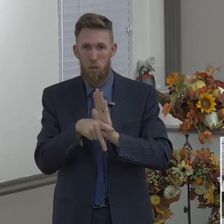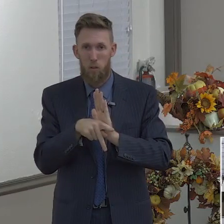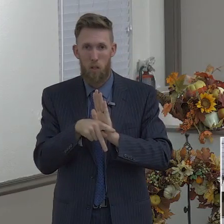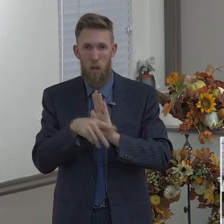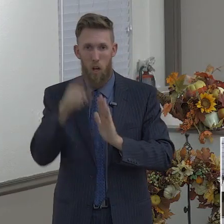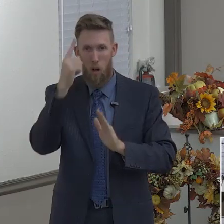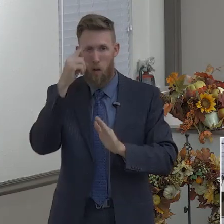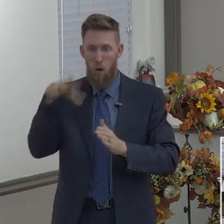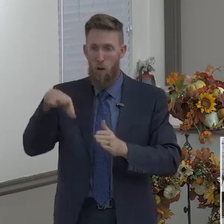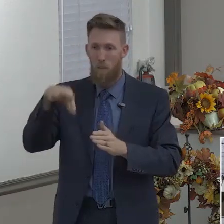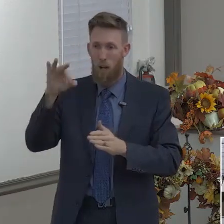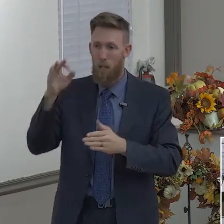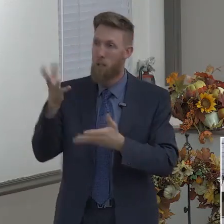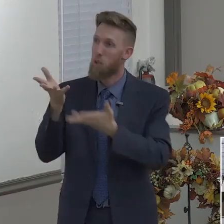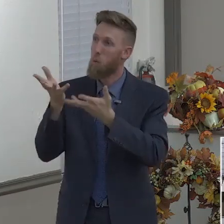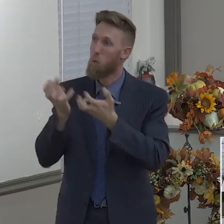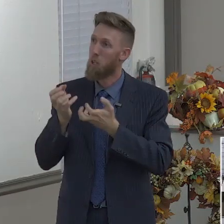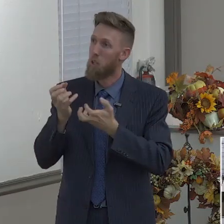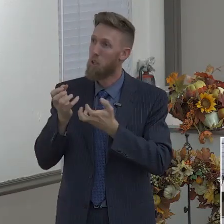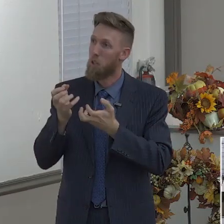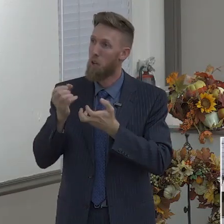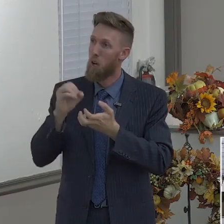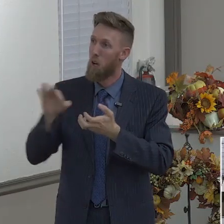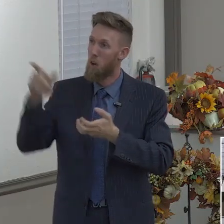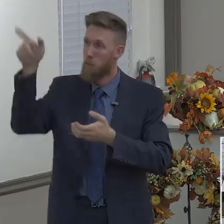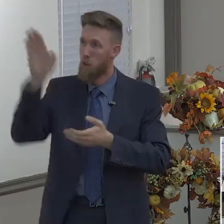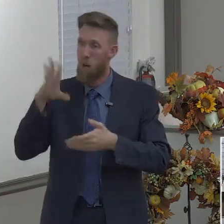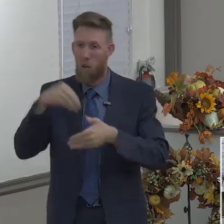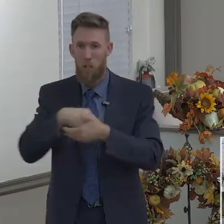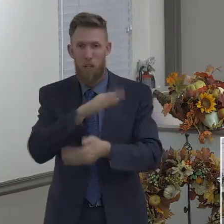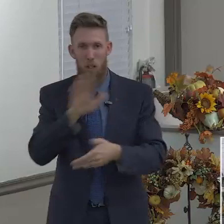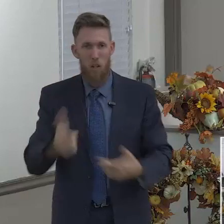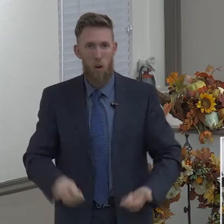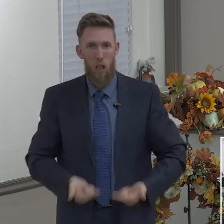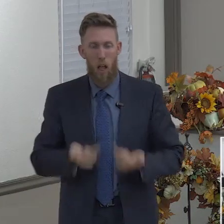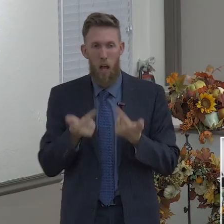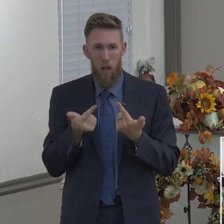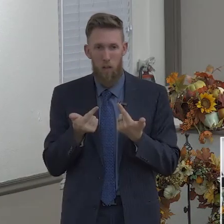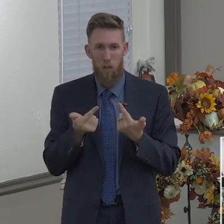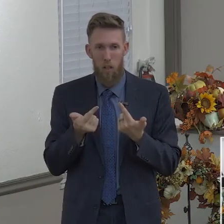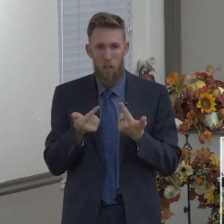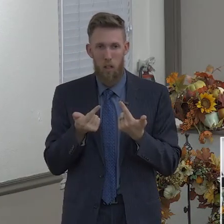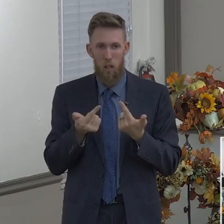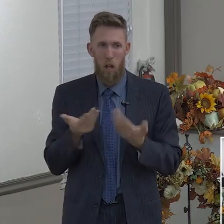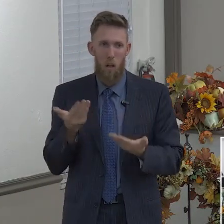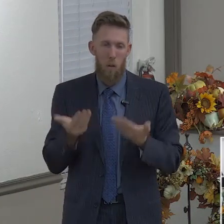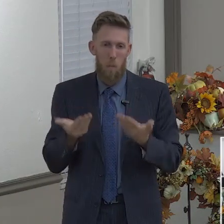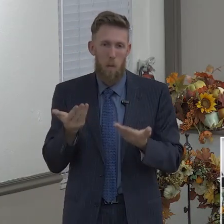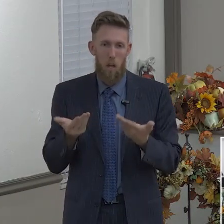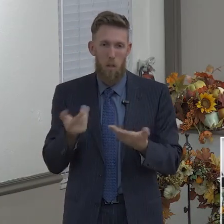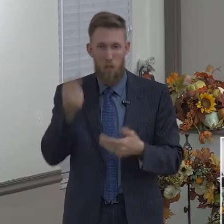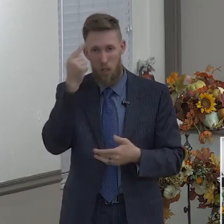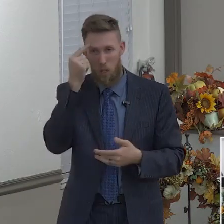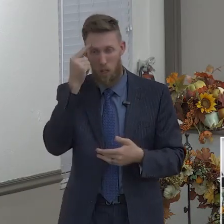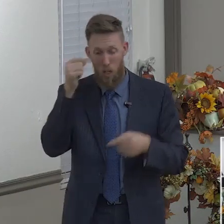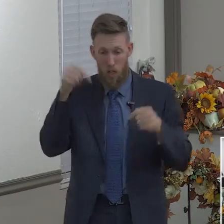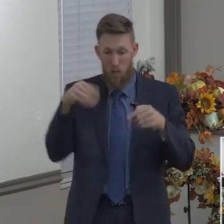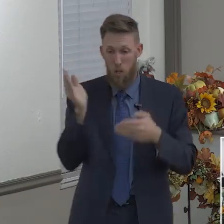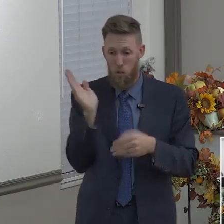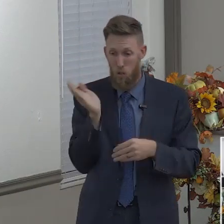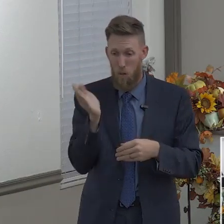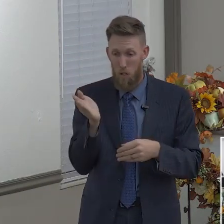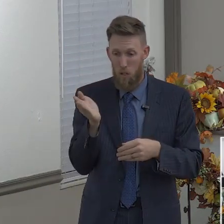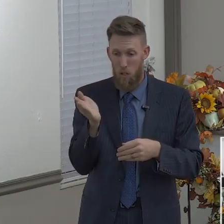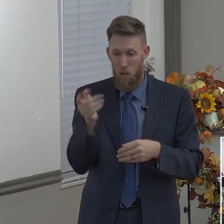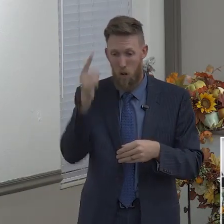God for your life. Now, this sermon, you hear this title, and you may think, oh, this is a sermon for teenagers. Well, this is a sermon for all of us, myself